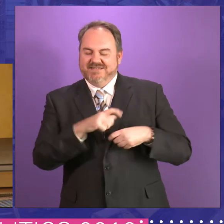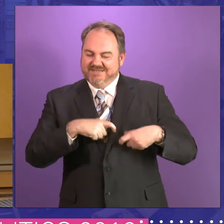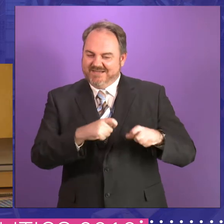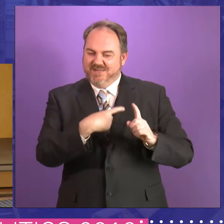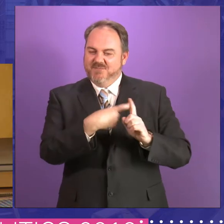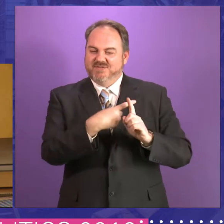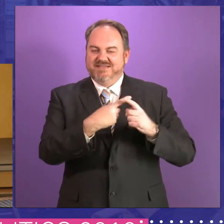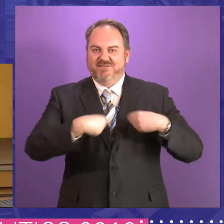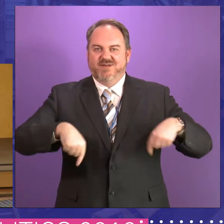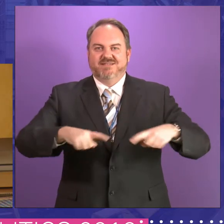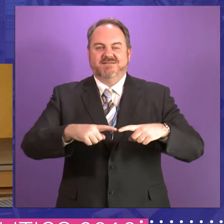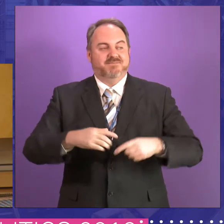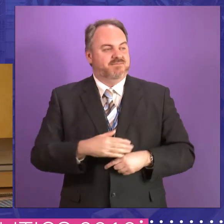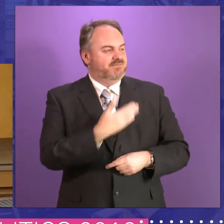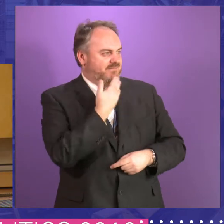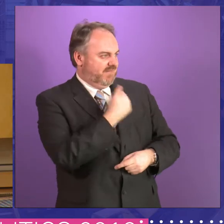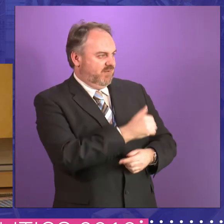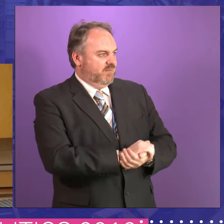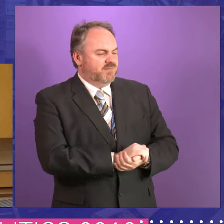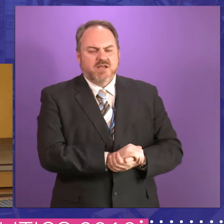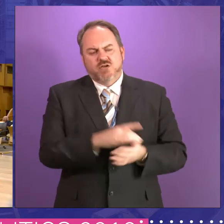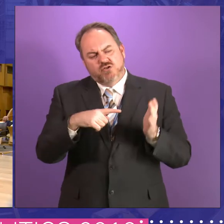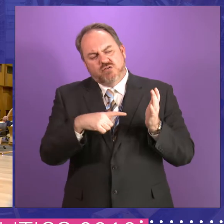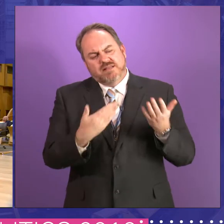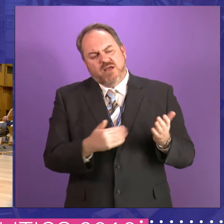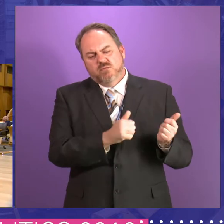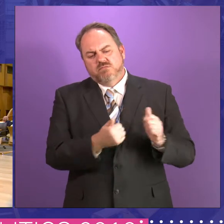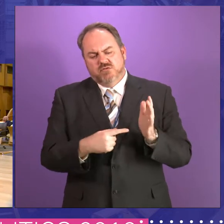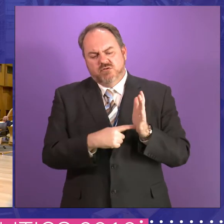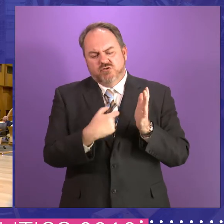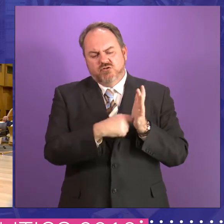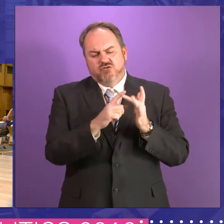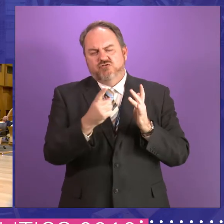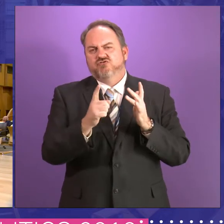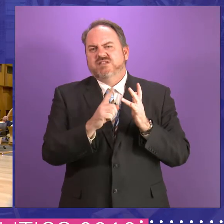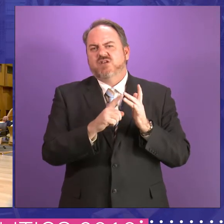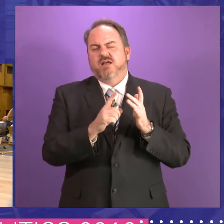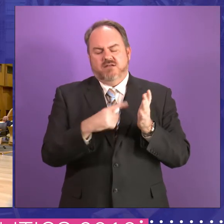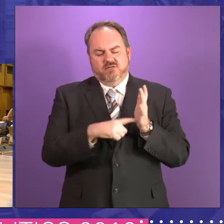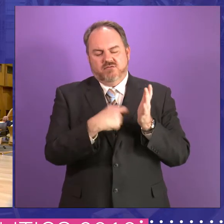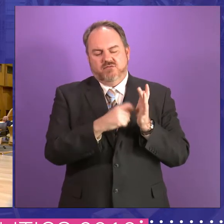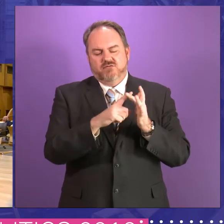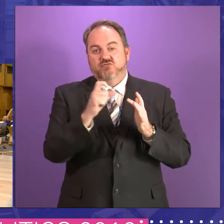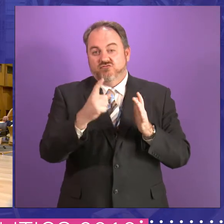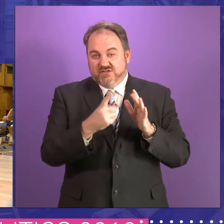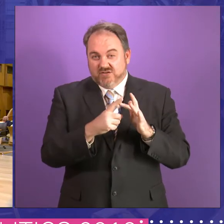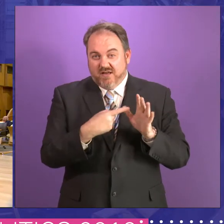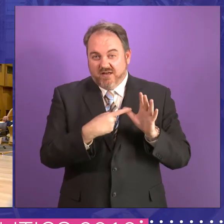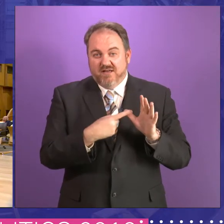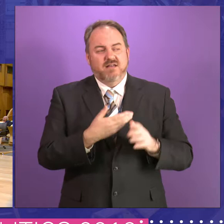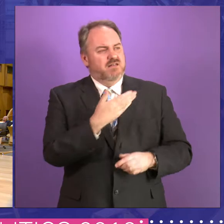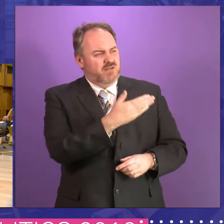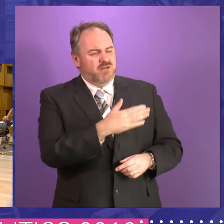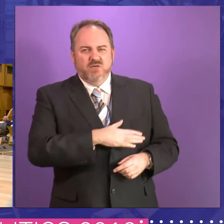ahead. Tricia, I think I saw you in the paper the other day, talking in very similar terms about how the Parliament has become embedded in